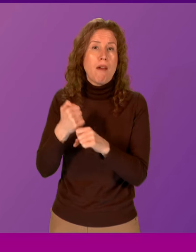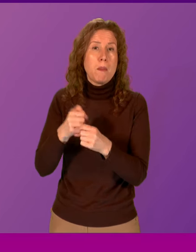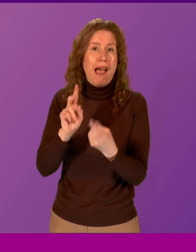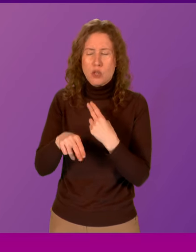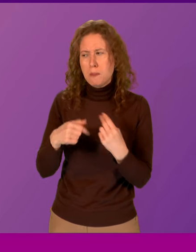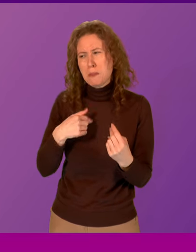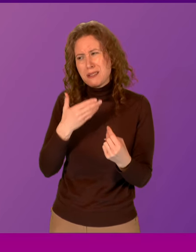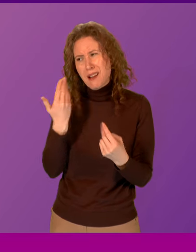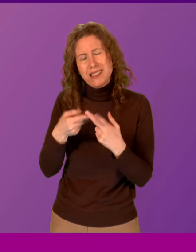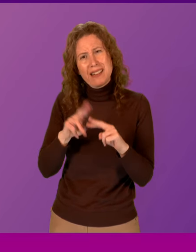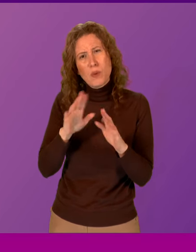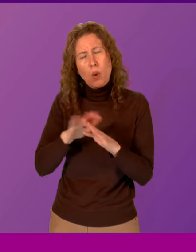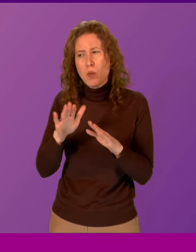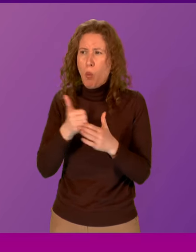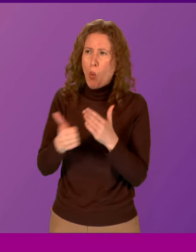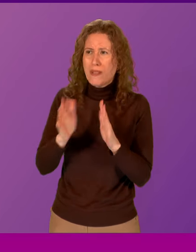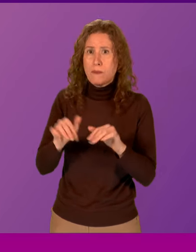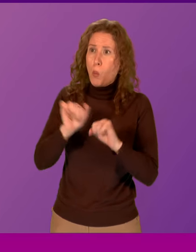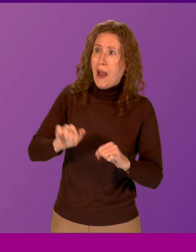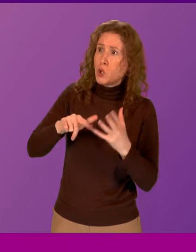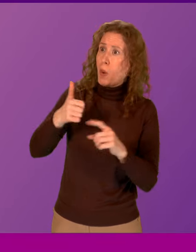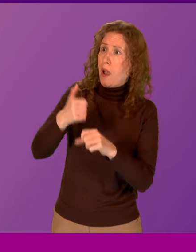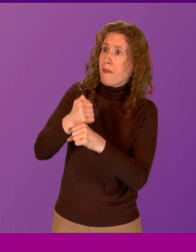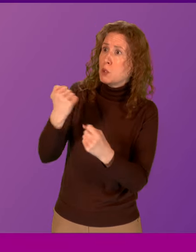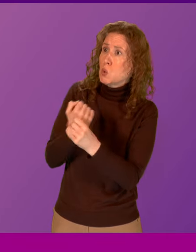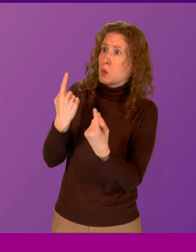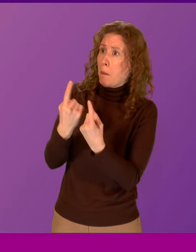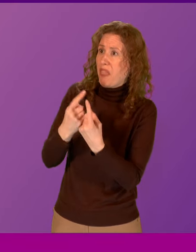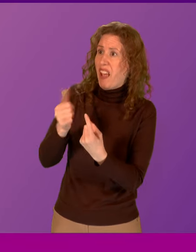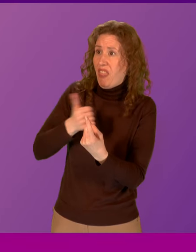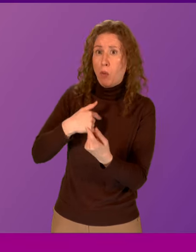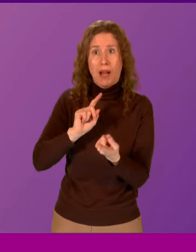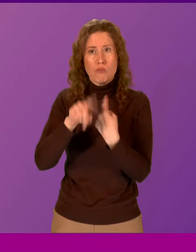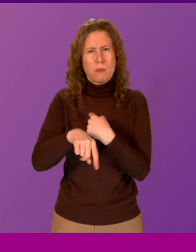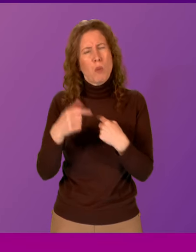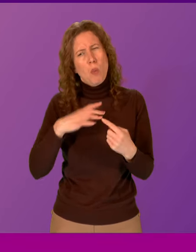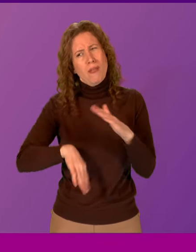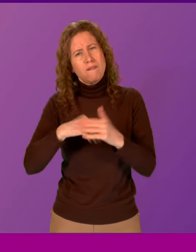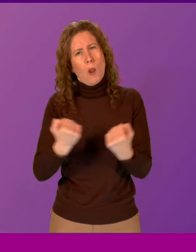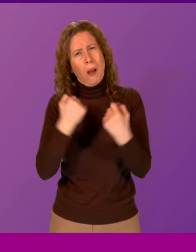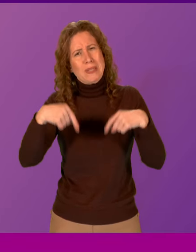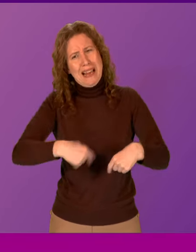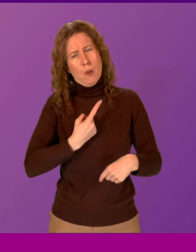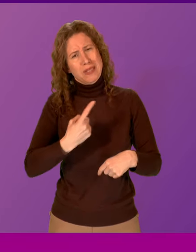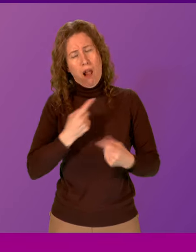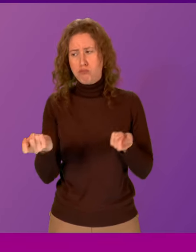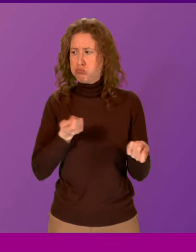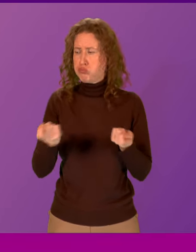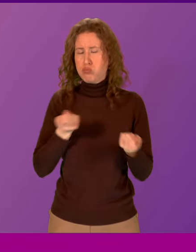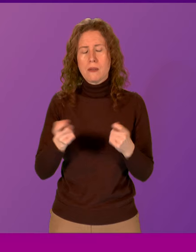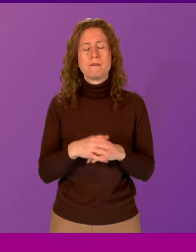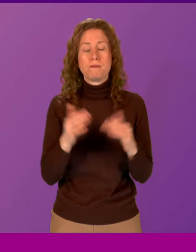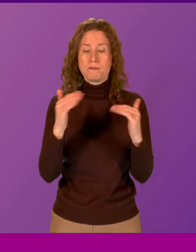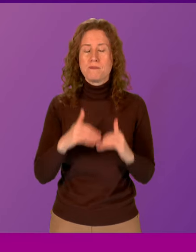that we didn't have to always respond to what the UK government does and instead have the full powers here in Scotland, presiding officer? Question number three,